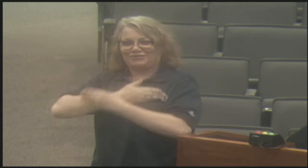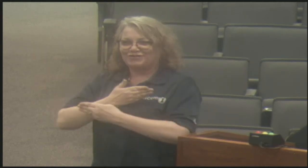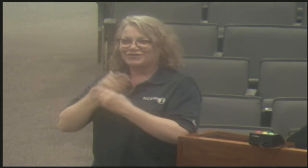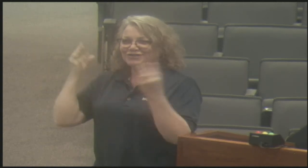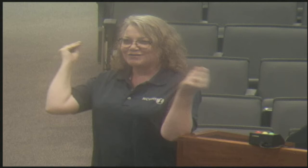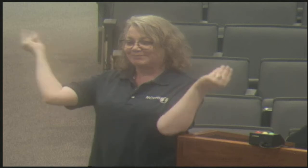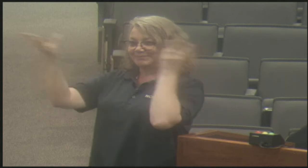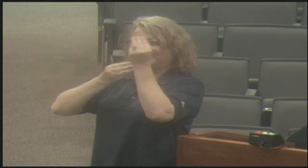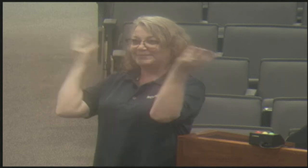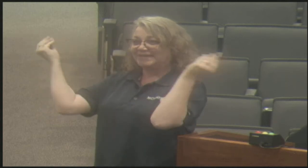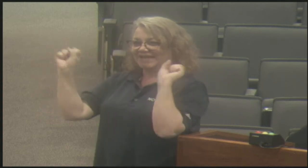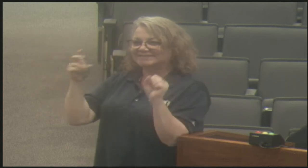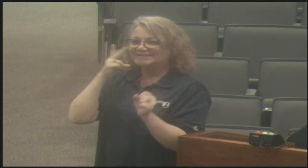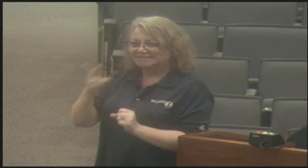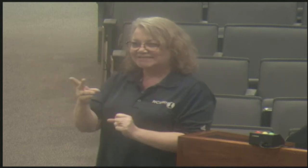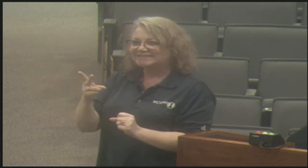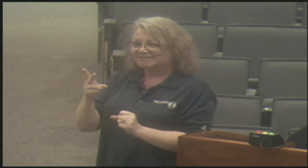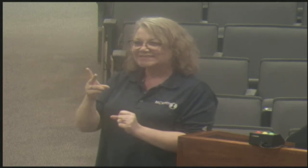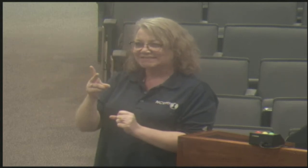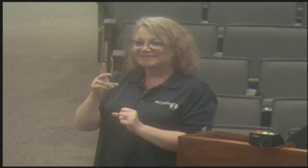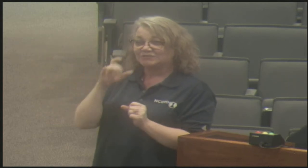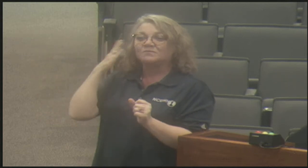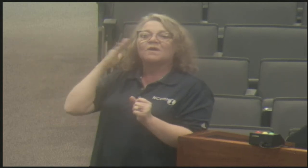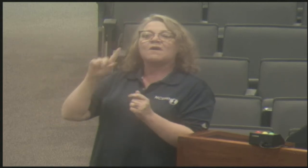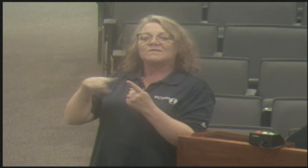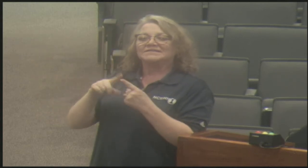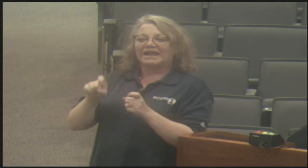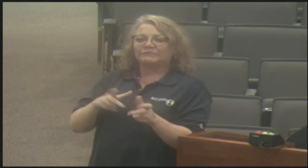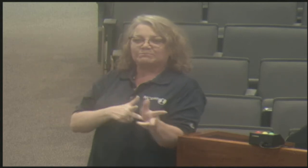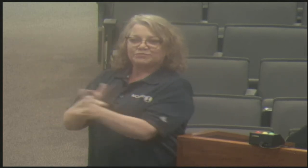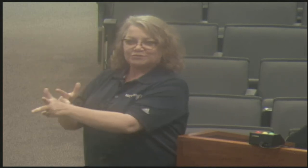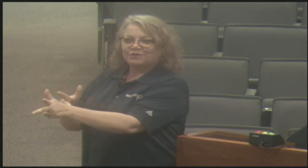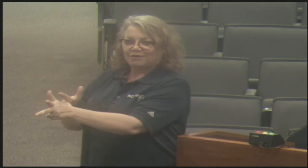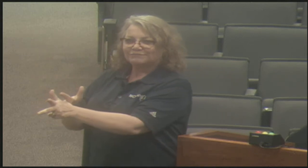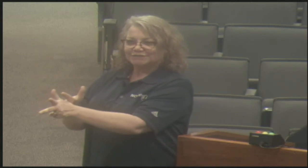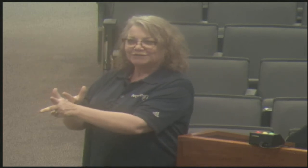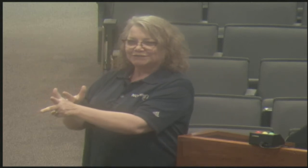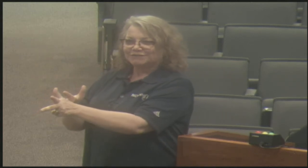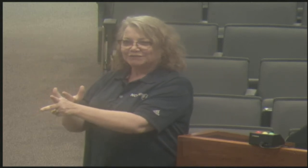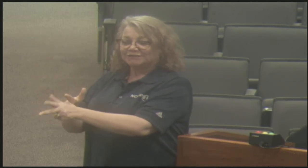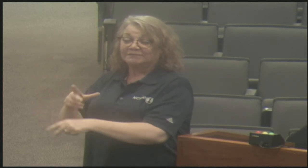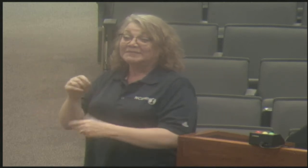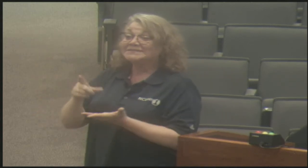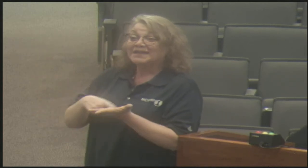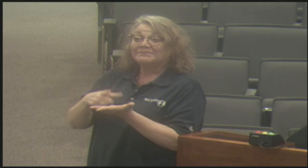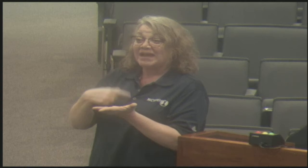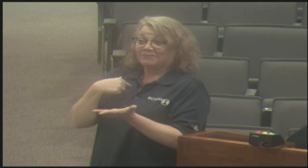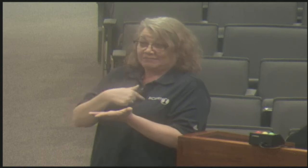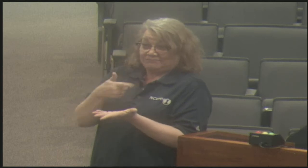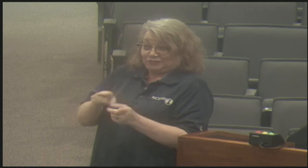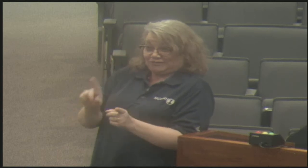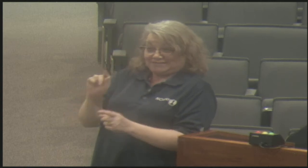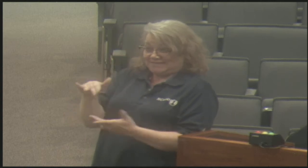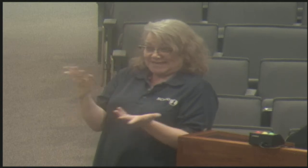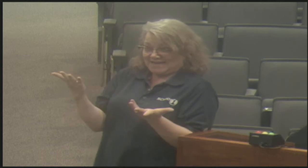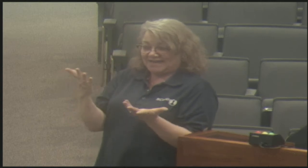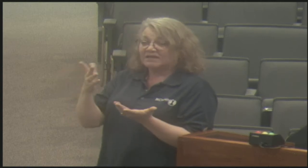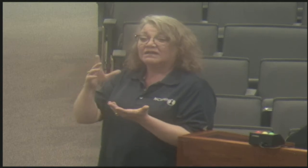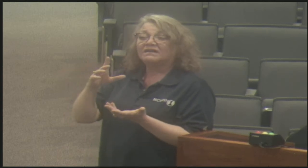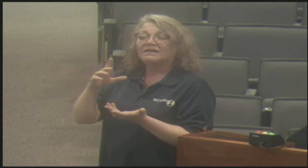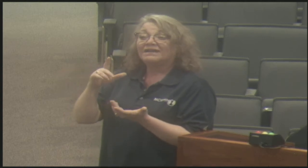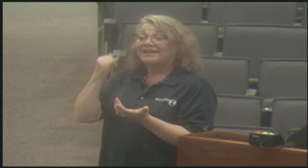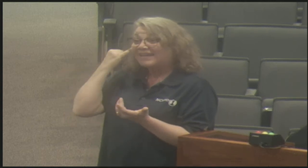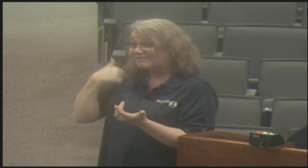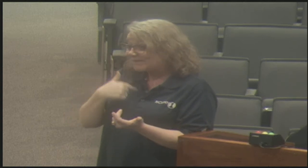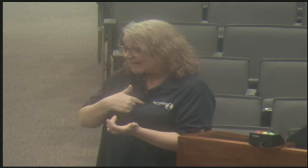officer is pulling you over. But at night, it's very visible and very clear. So it's easy to know when you need to pull over.